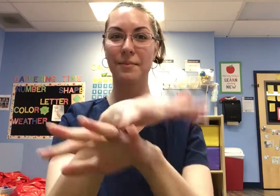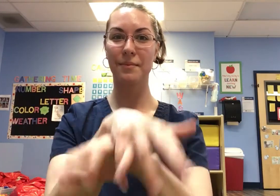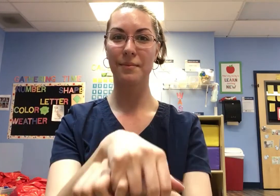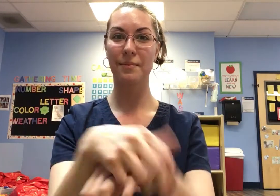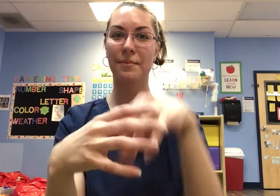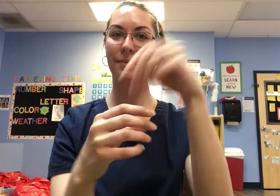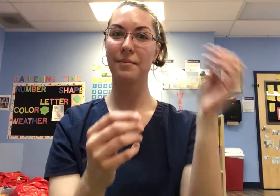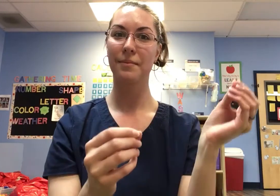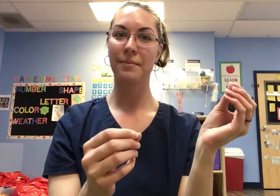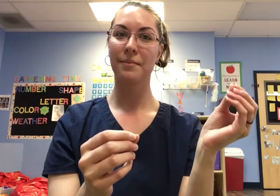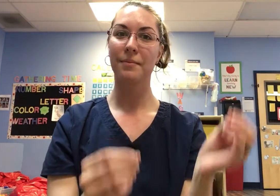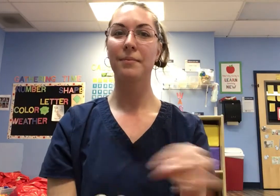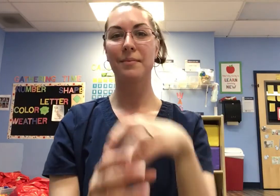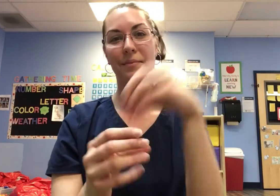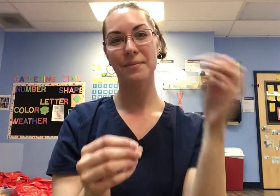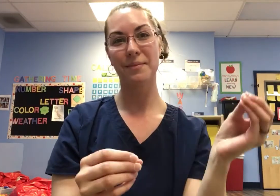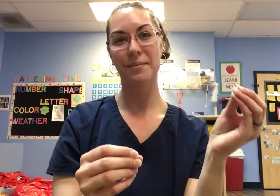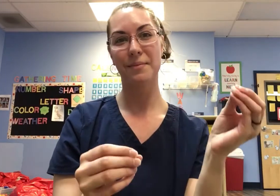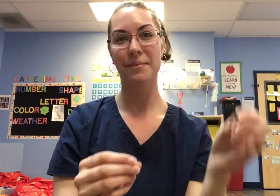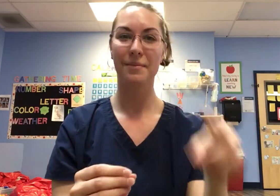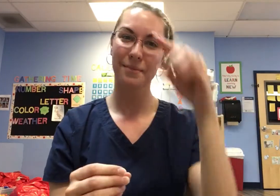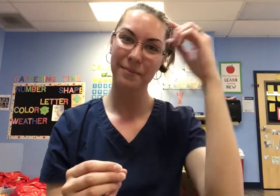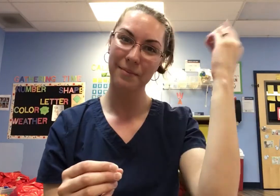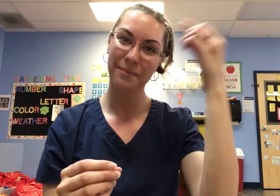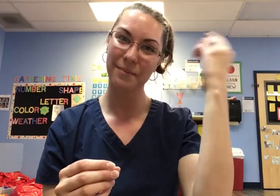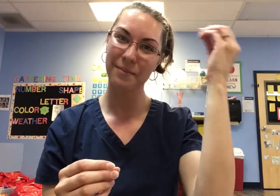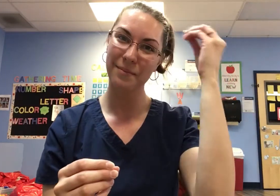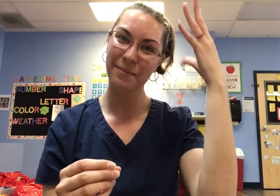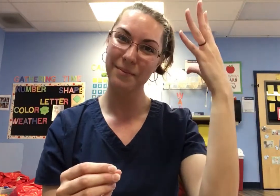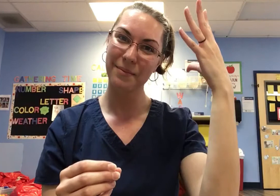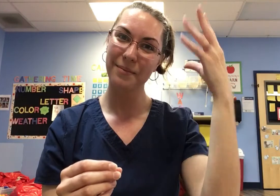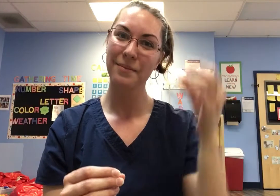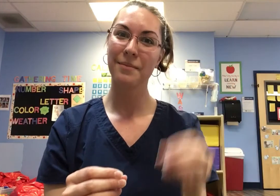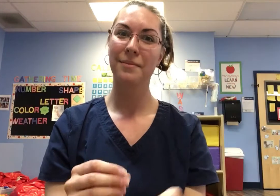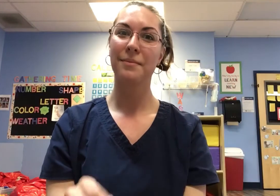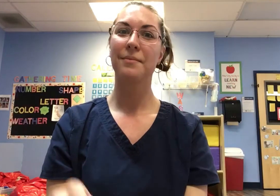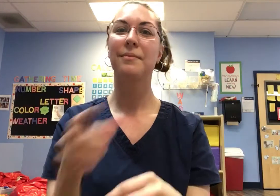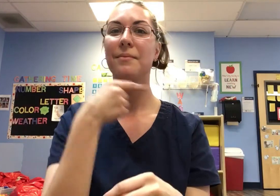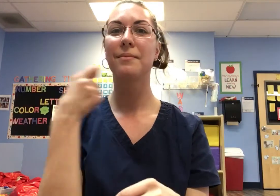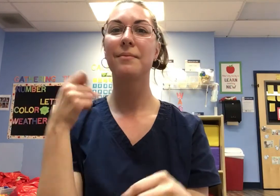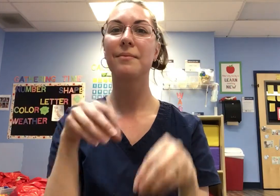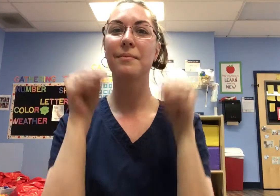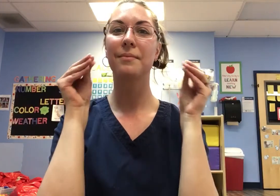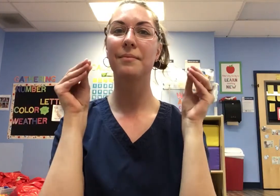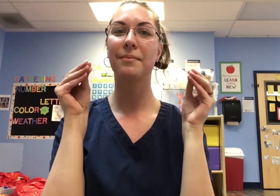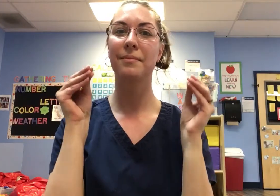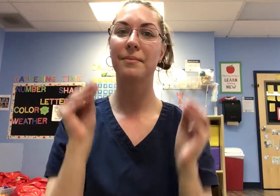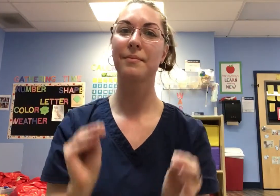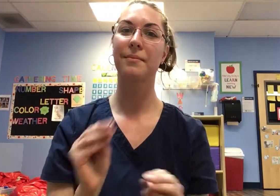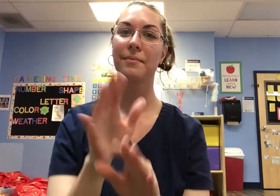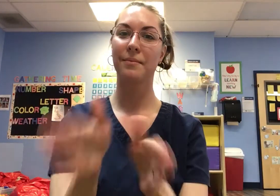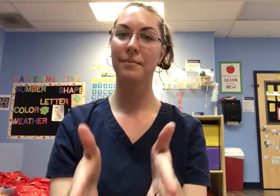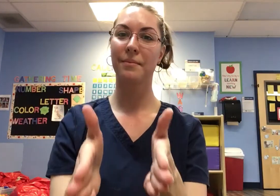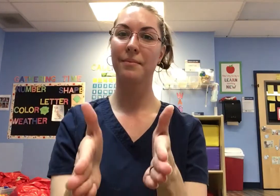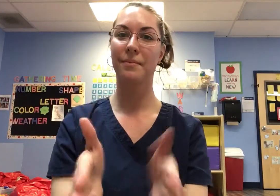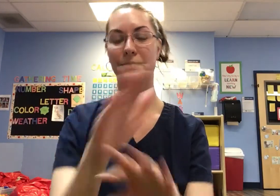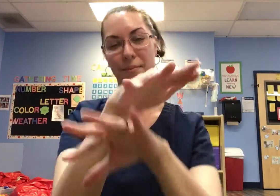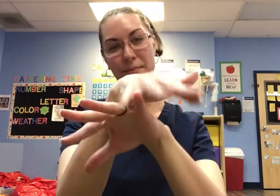spider out out came the sun and dried up all the rain and the itsy bitsy